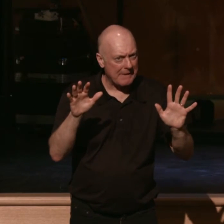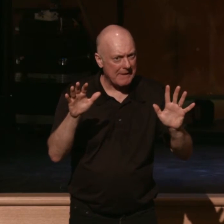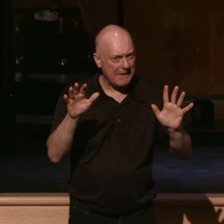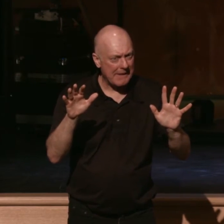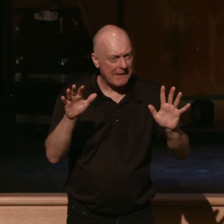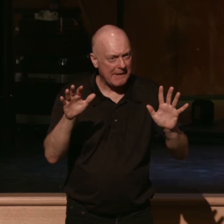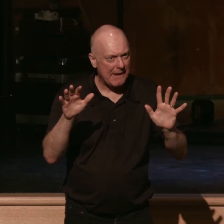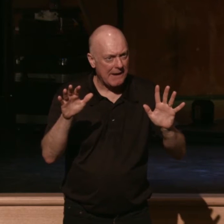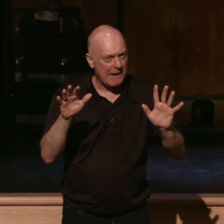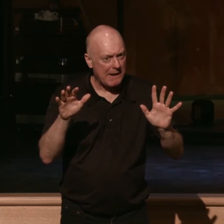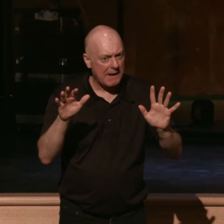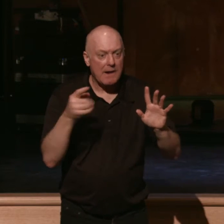from a jail cell.